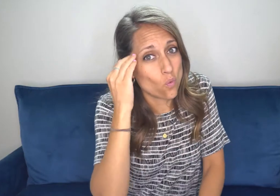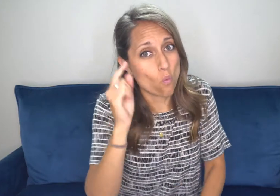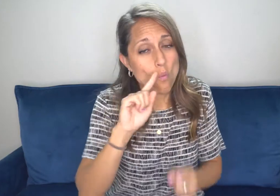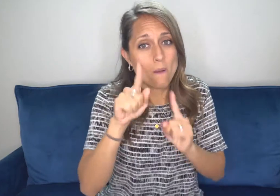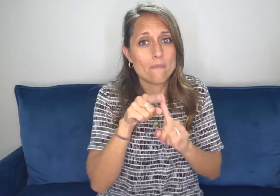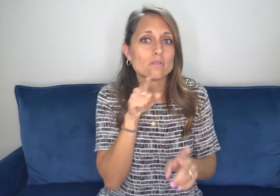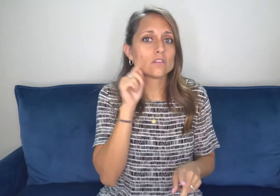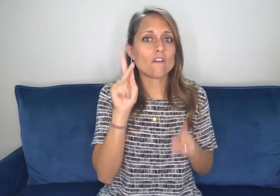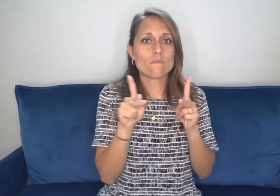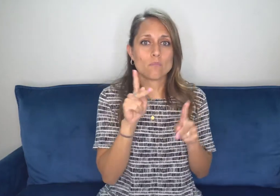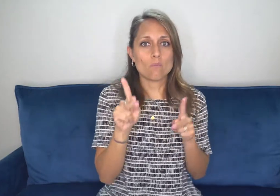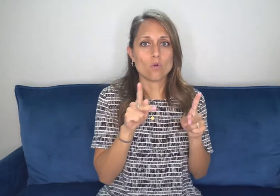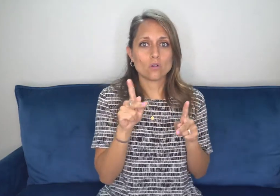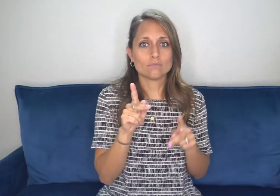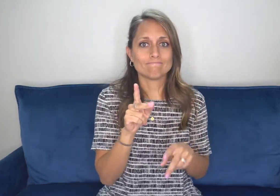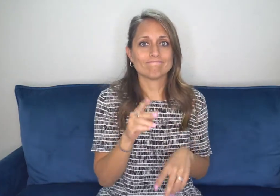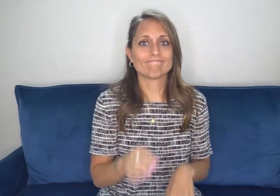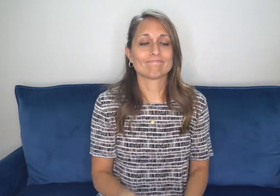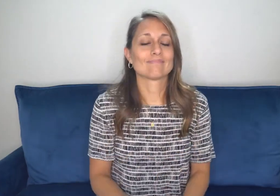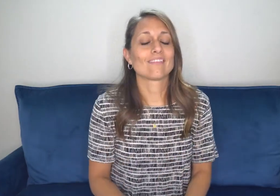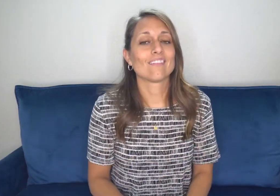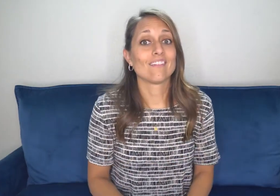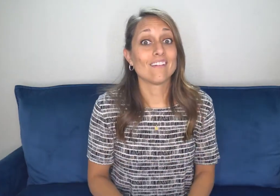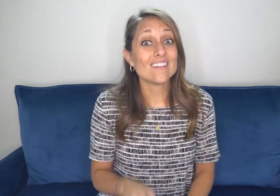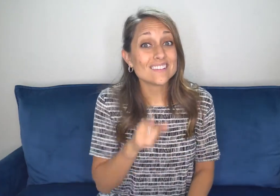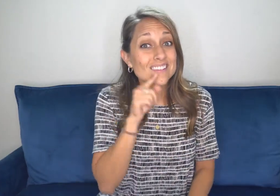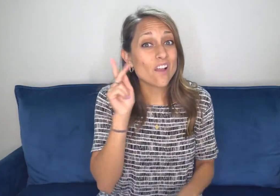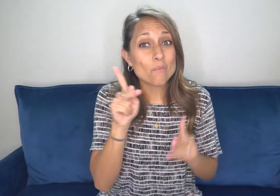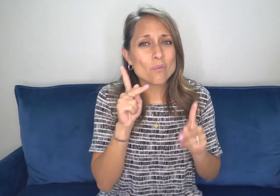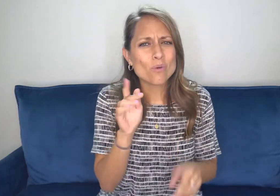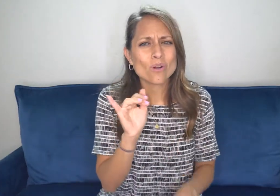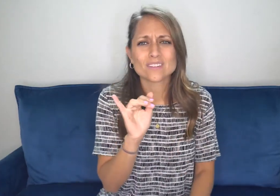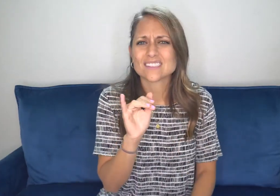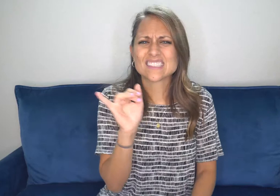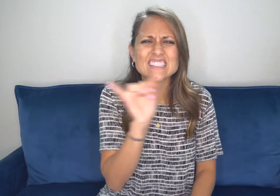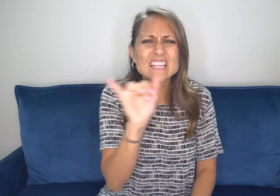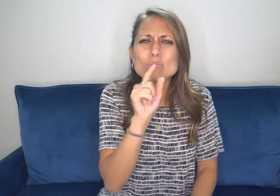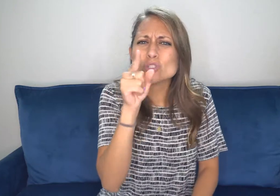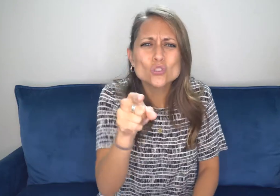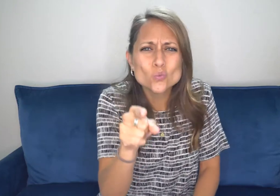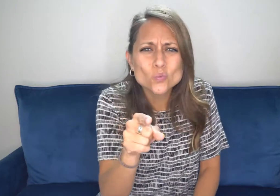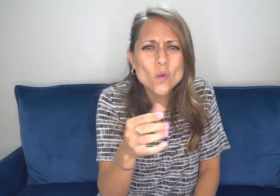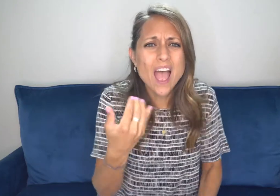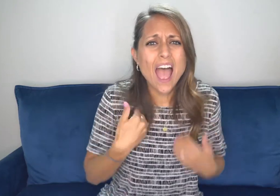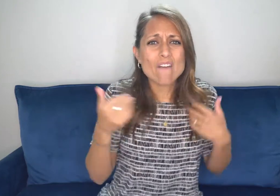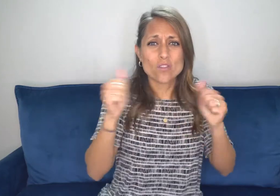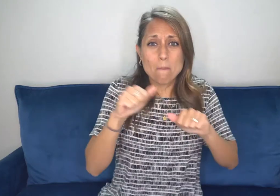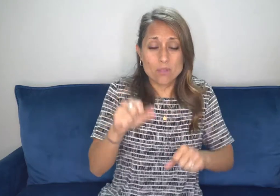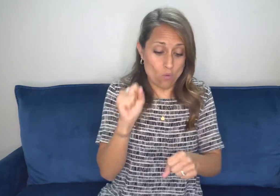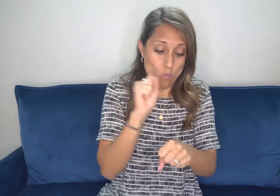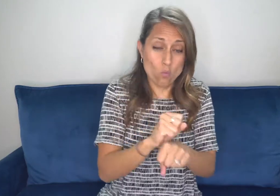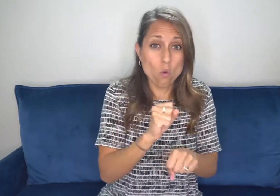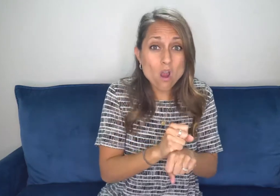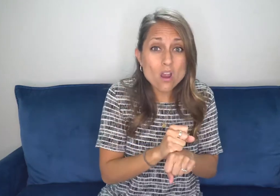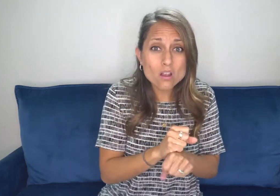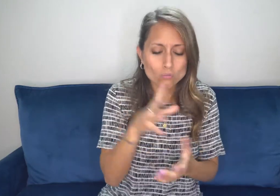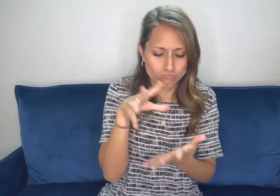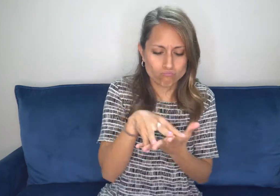deaf people. Deaf people are just like you. They have the ability to work, to learn, to